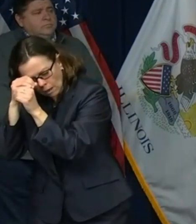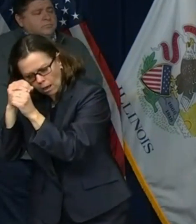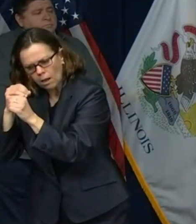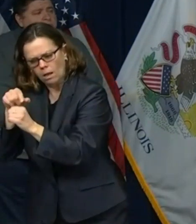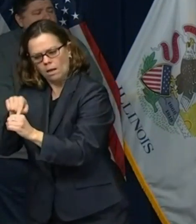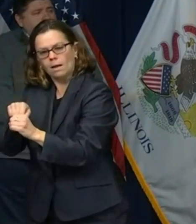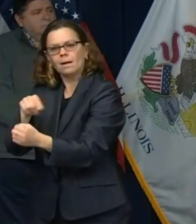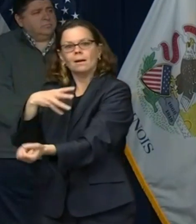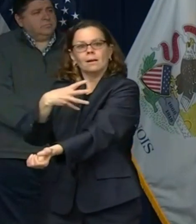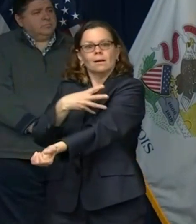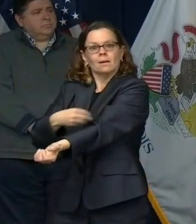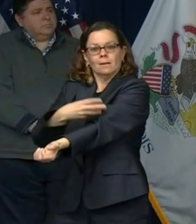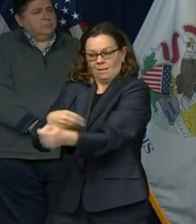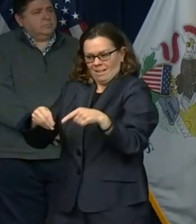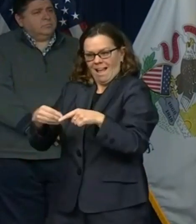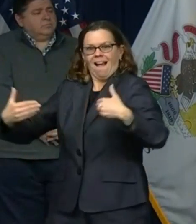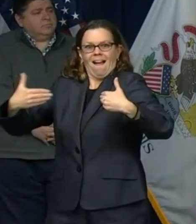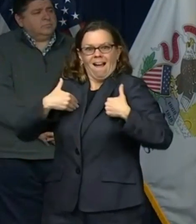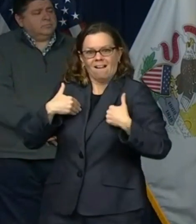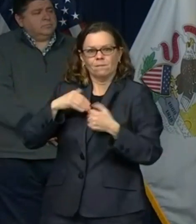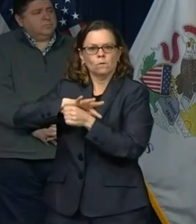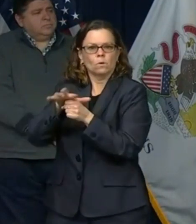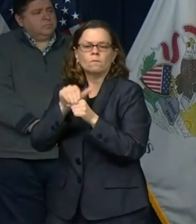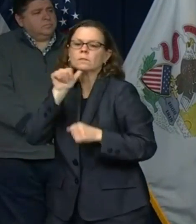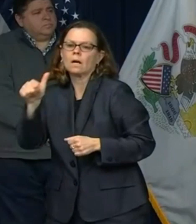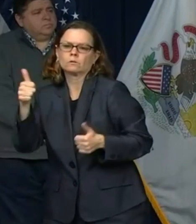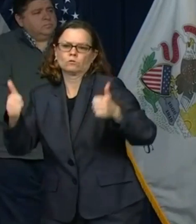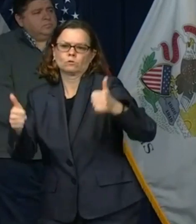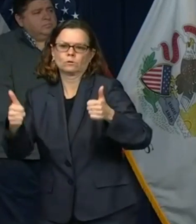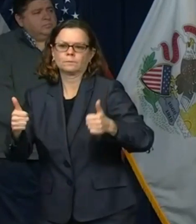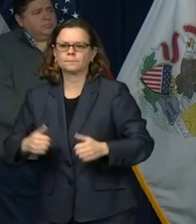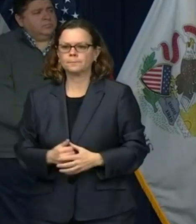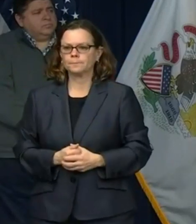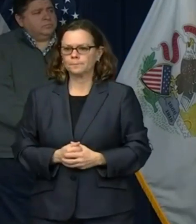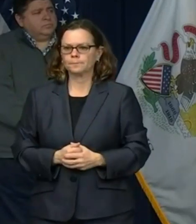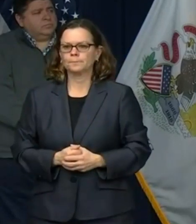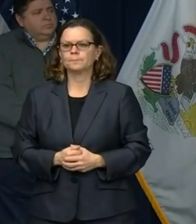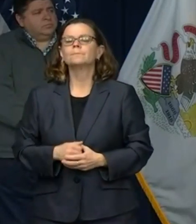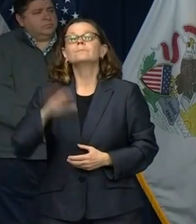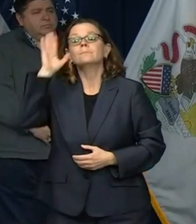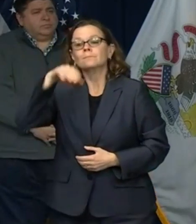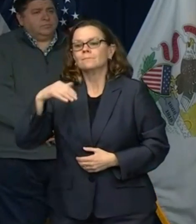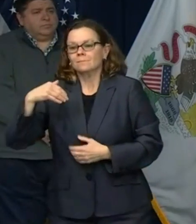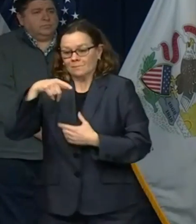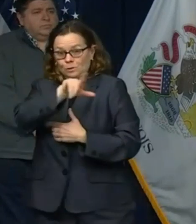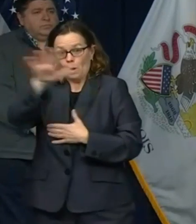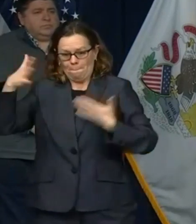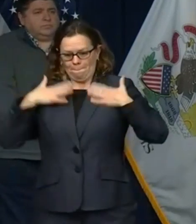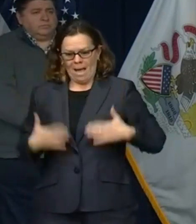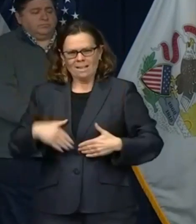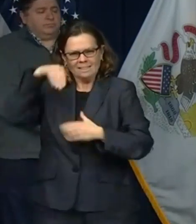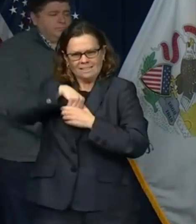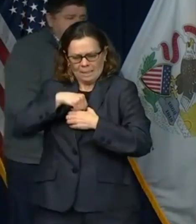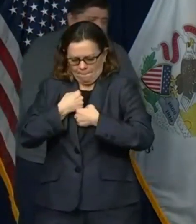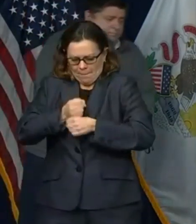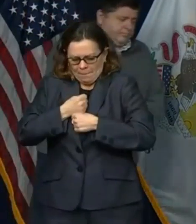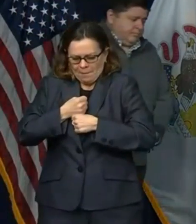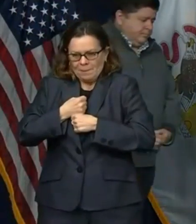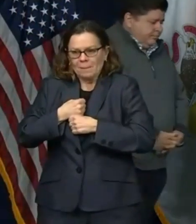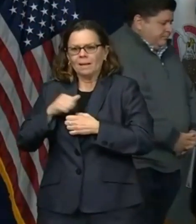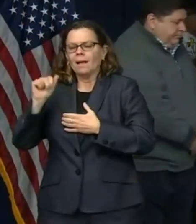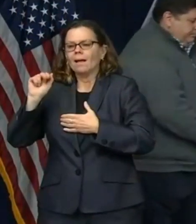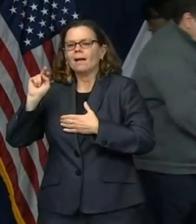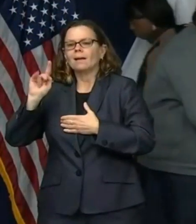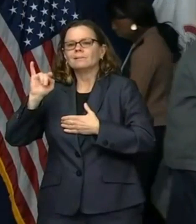plasma to see if these antibodies can be an important part of our treatment arsenal. Okay. And then Governor, the